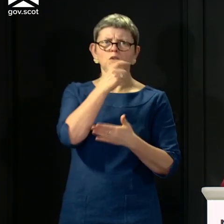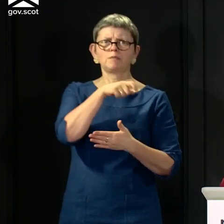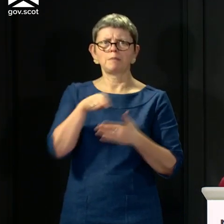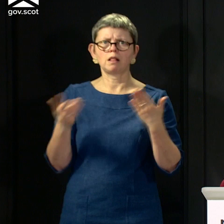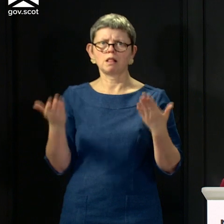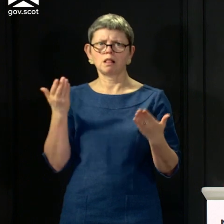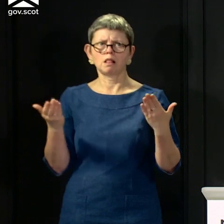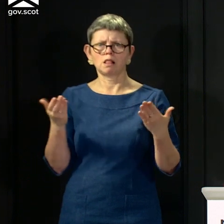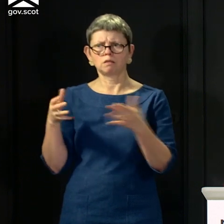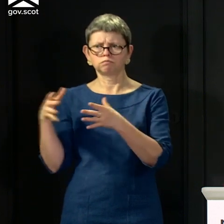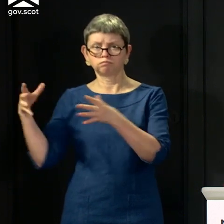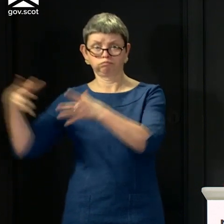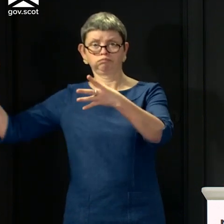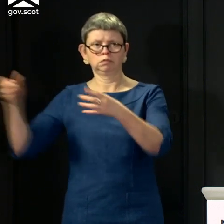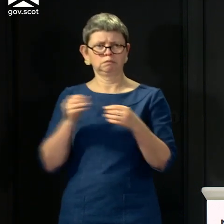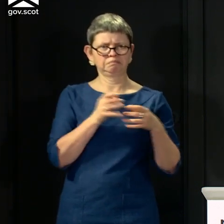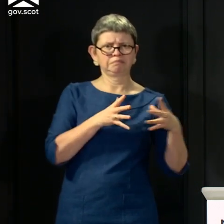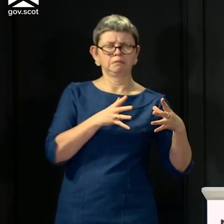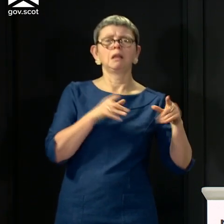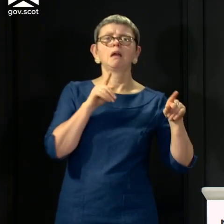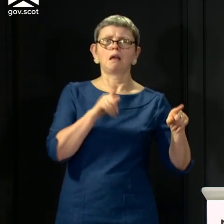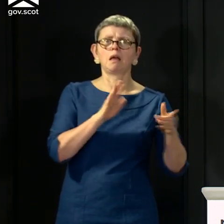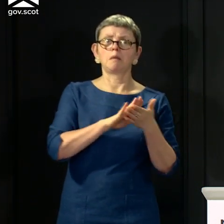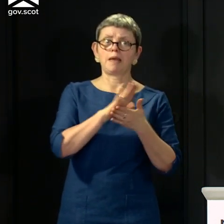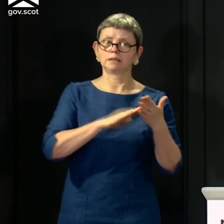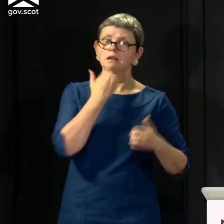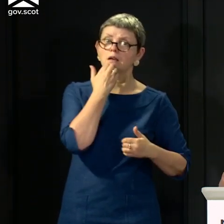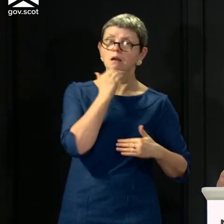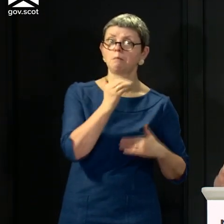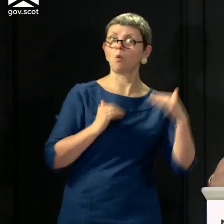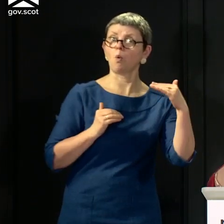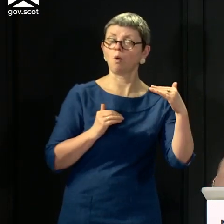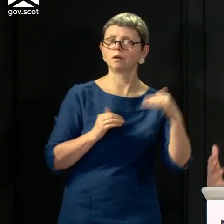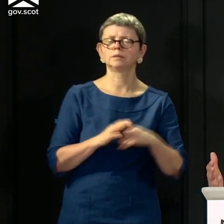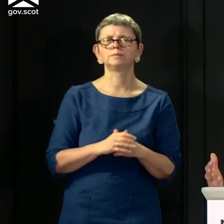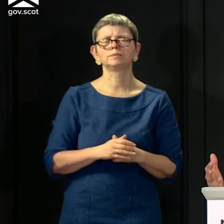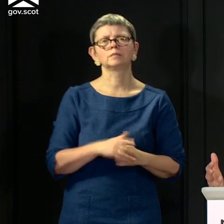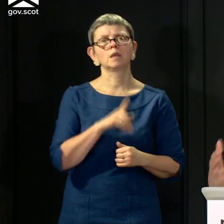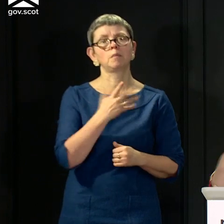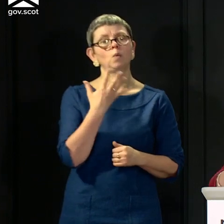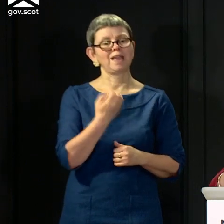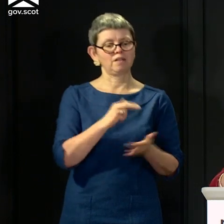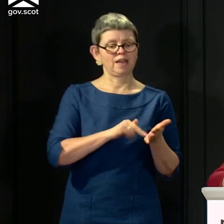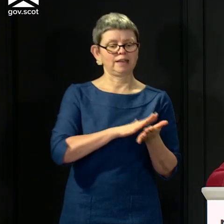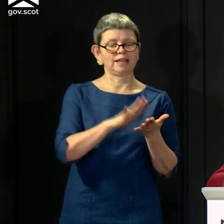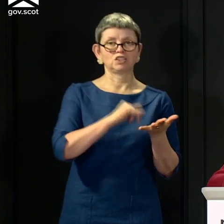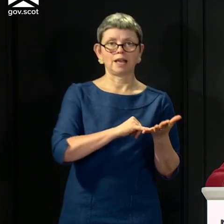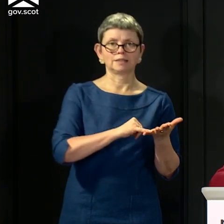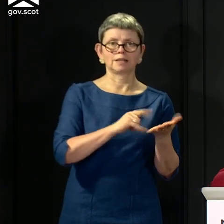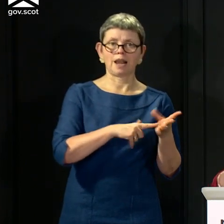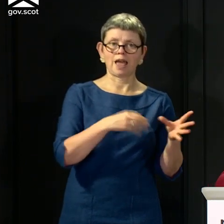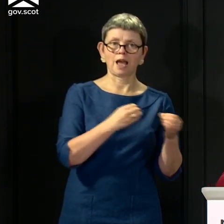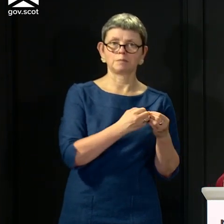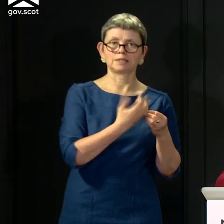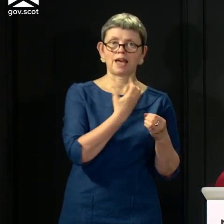all building capacity, and we have not just our NHS lab stream, but the streams that the lighthouse lab are part